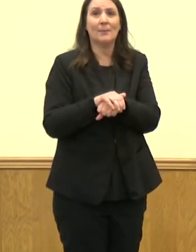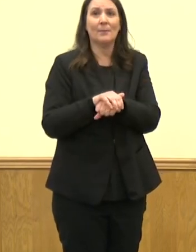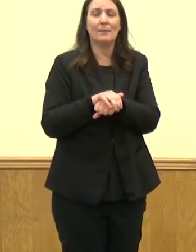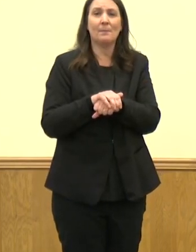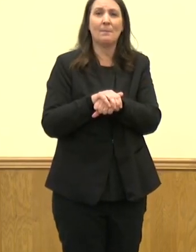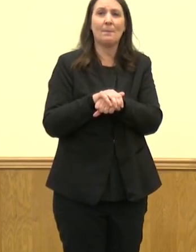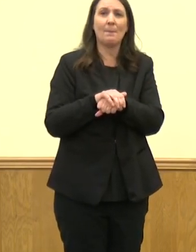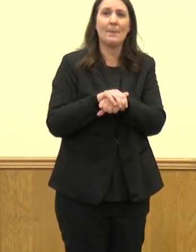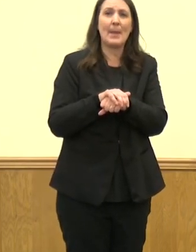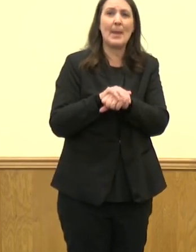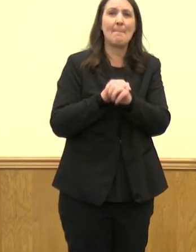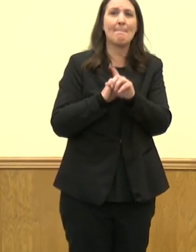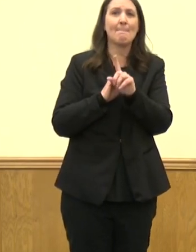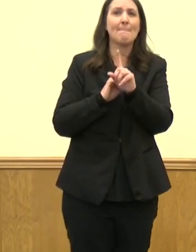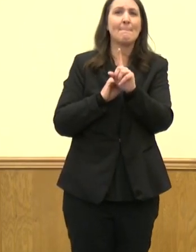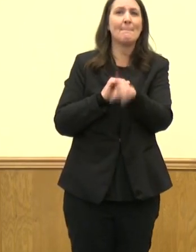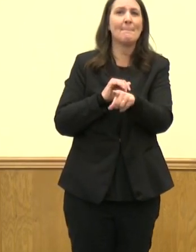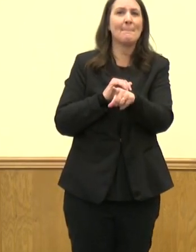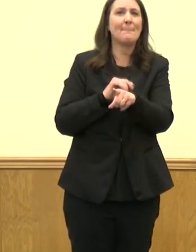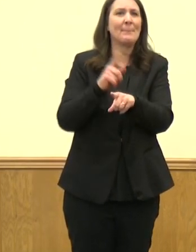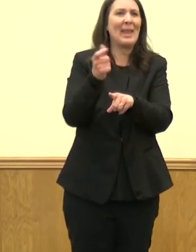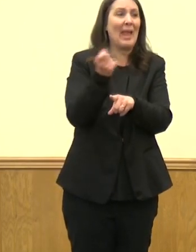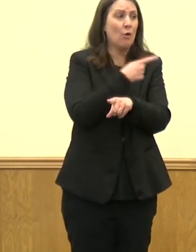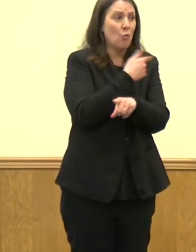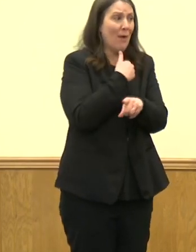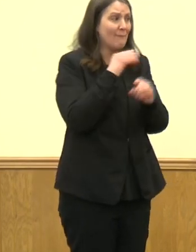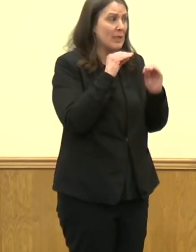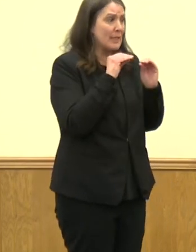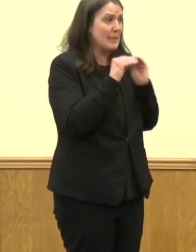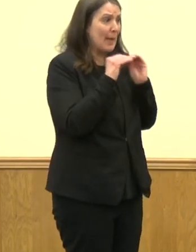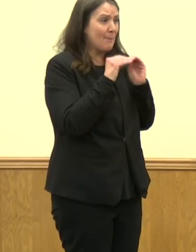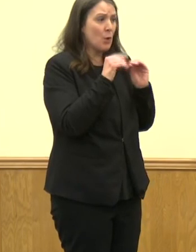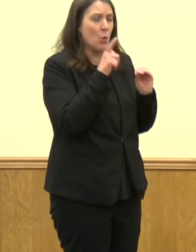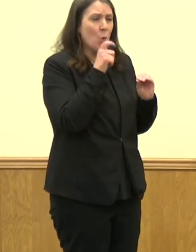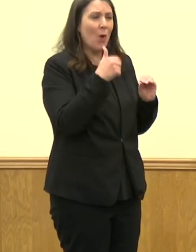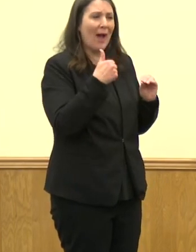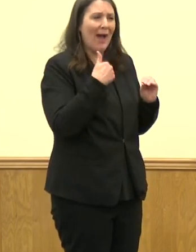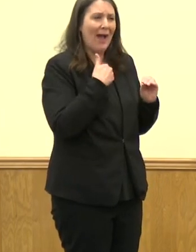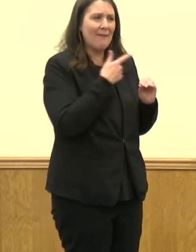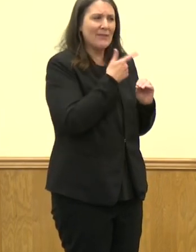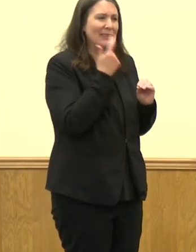up to date on their vaccines? I do not have that information available for how many are up to date.